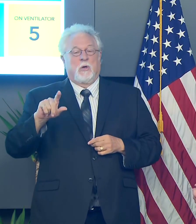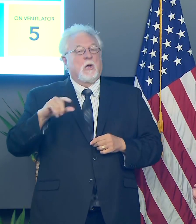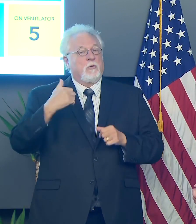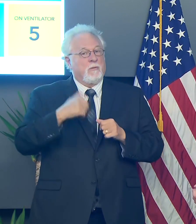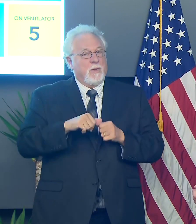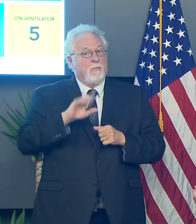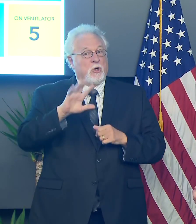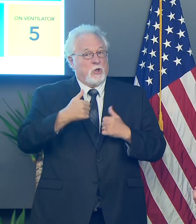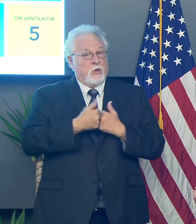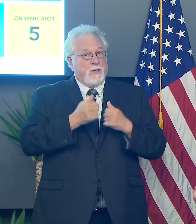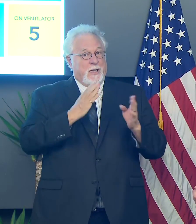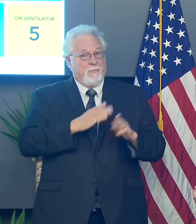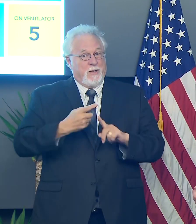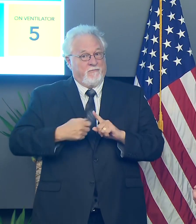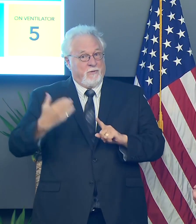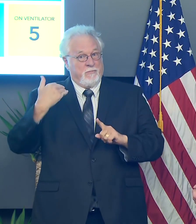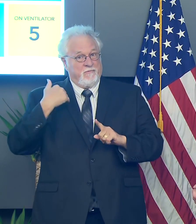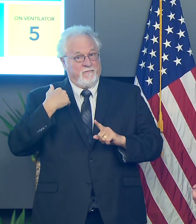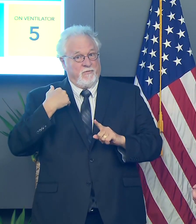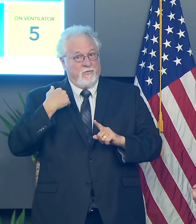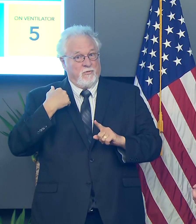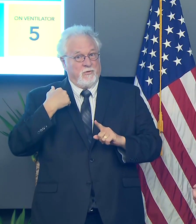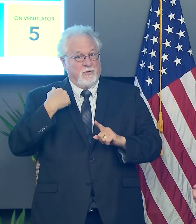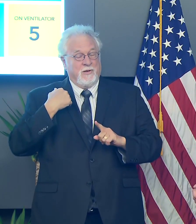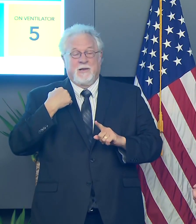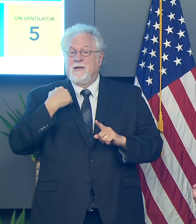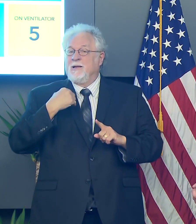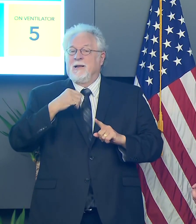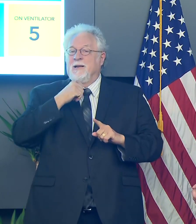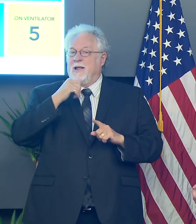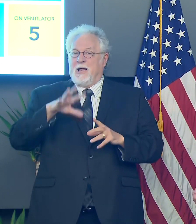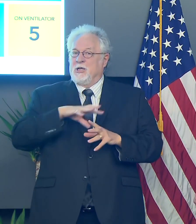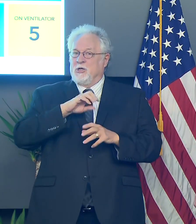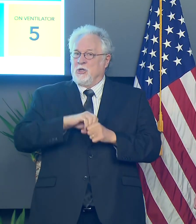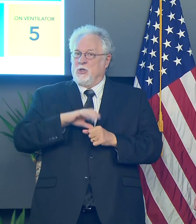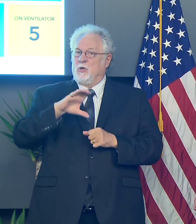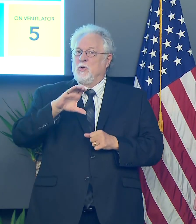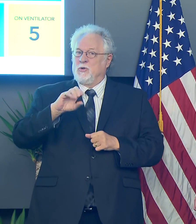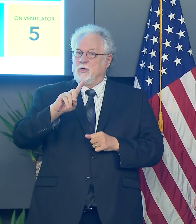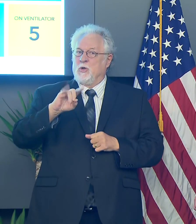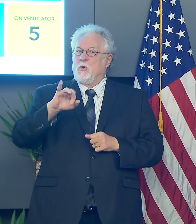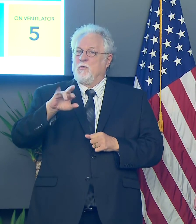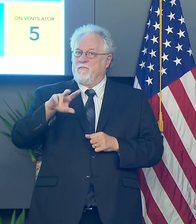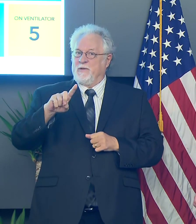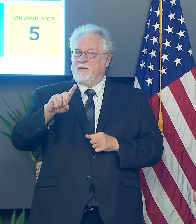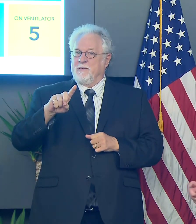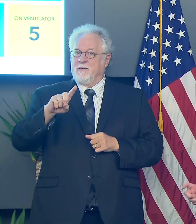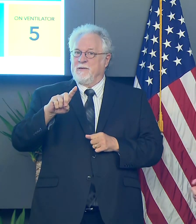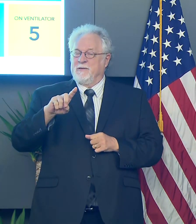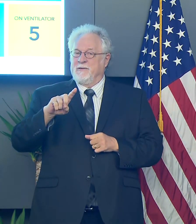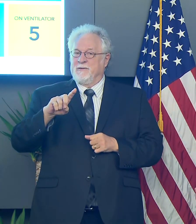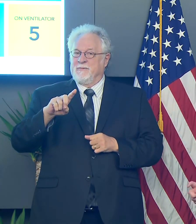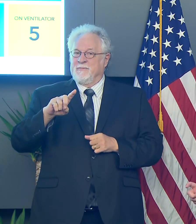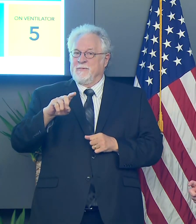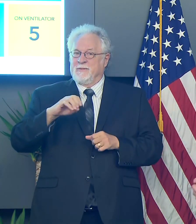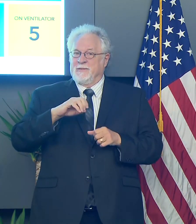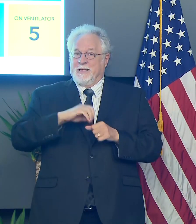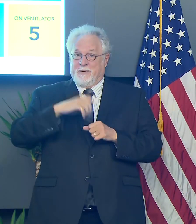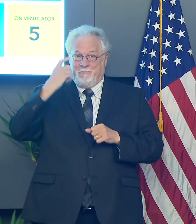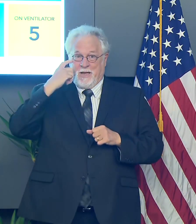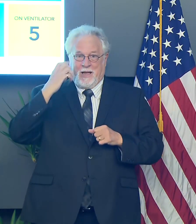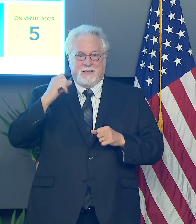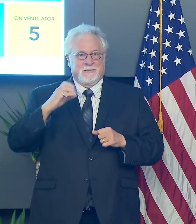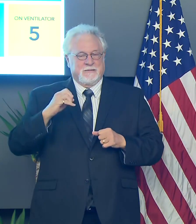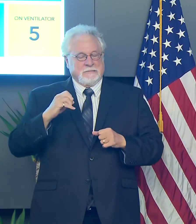plan from previous years, wasn't developed, uh, with a COVID, uh, pandemic. Uh, and so